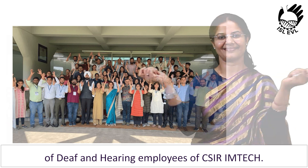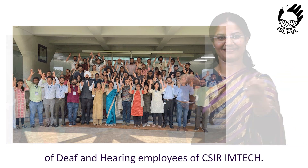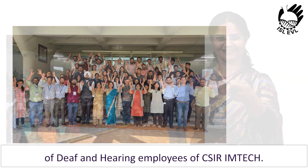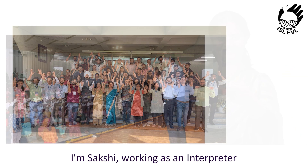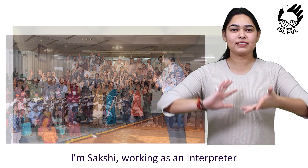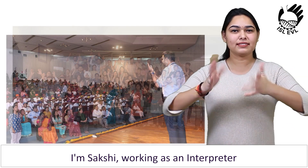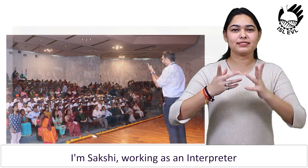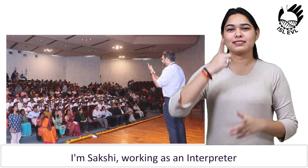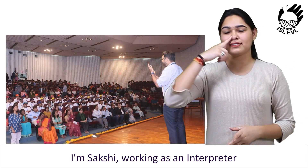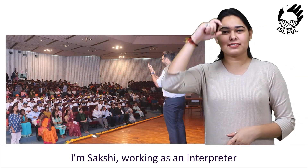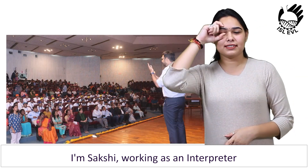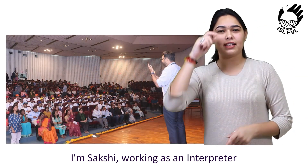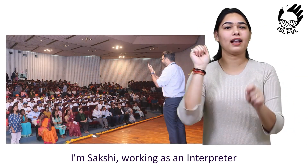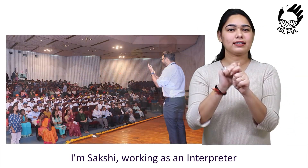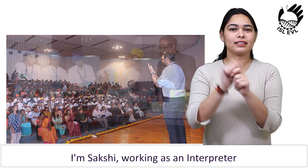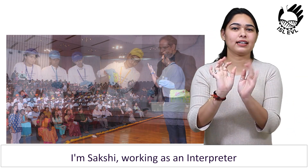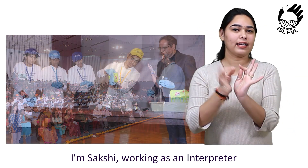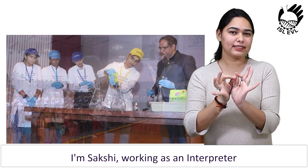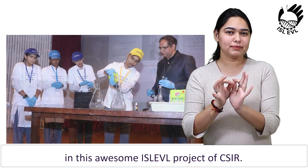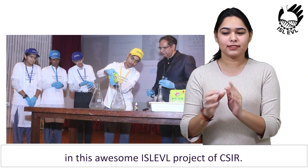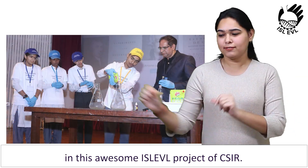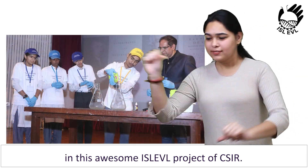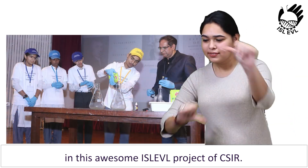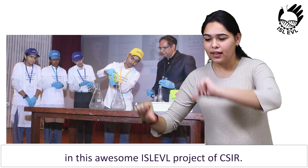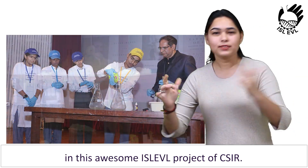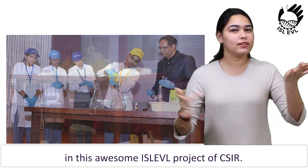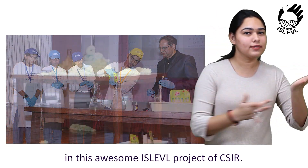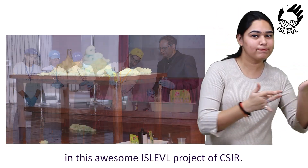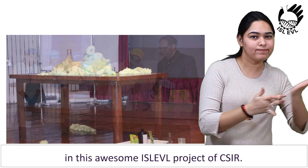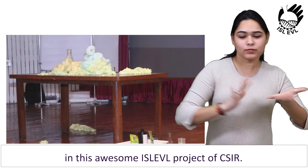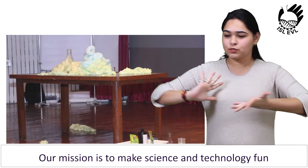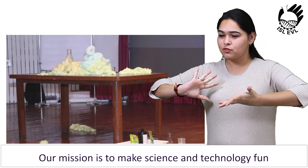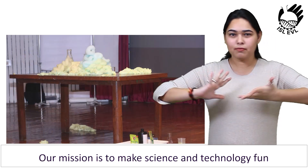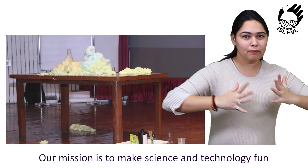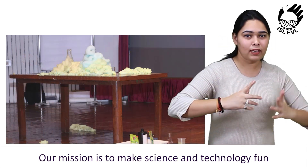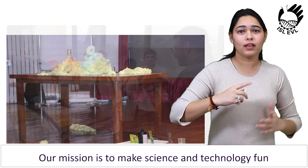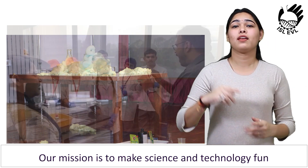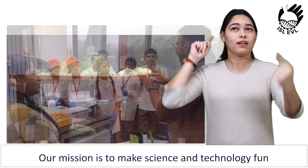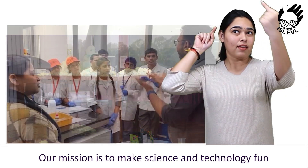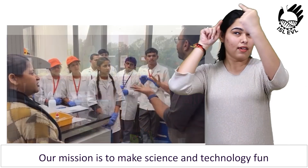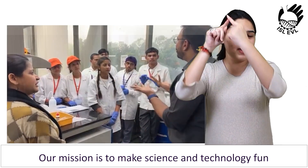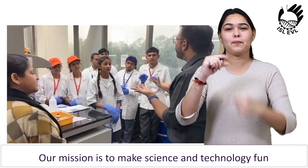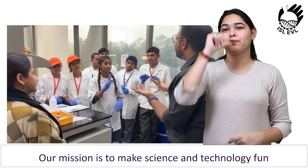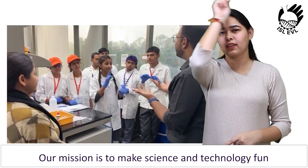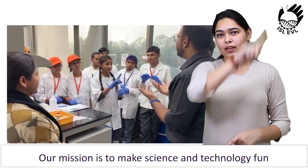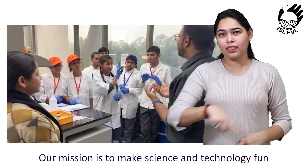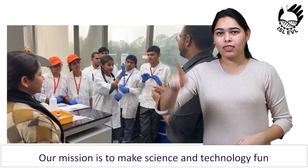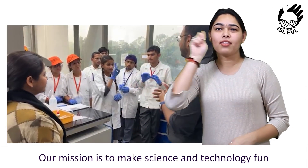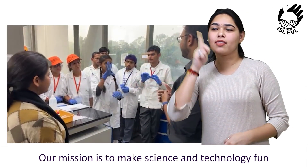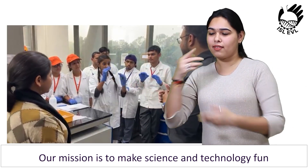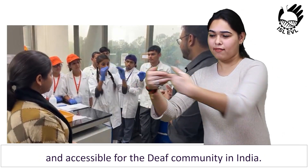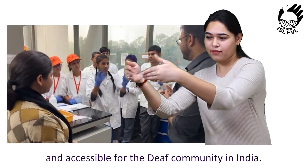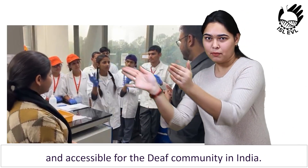I am Sakshi, working as an interpreter in this awesome ISL-EVL project of CSIR. Our